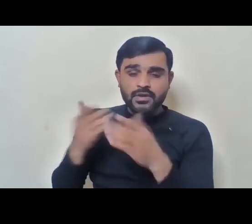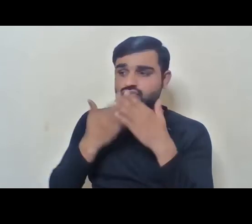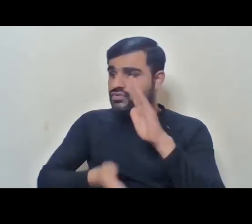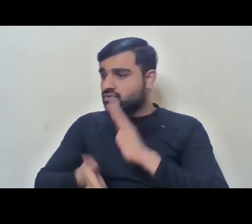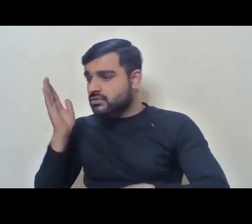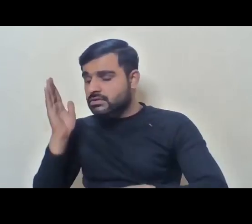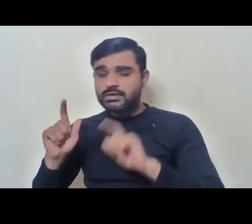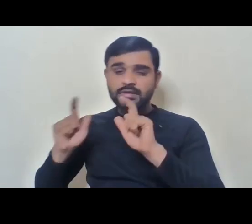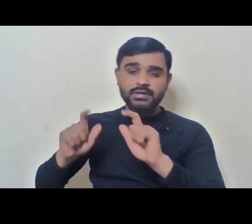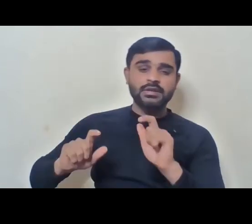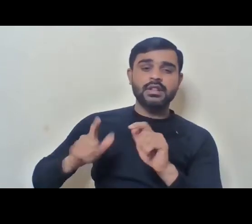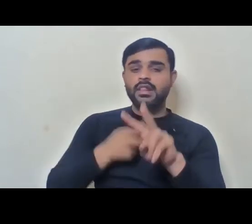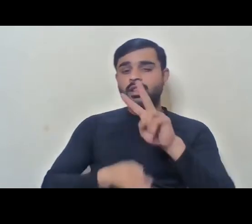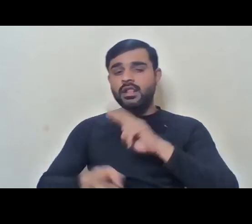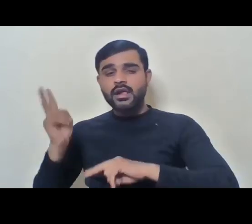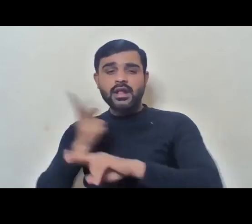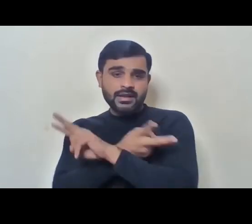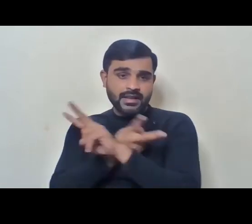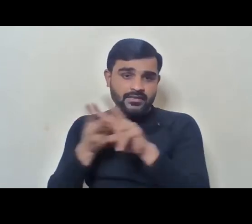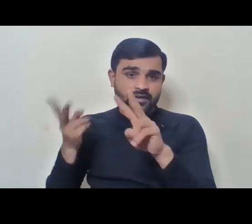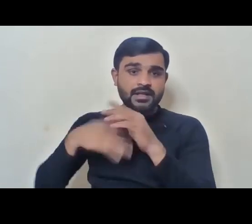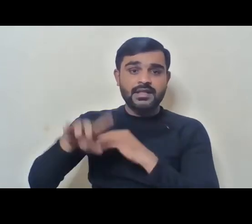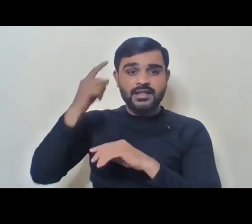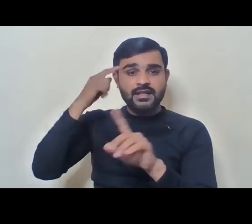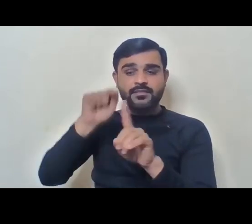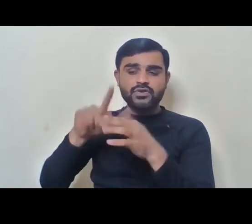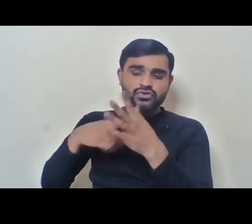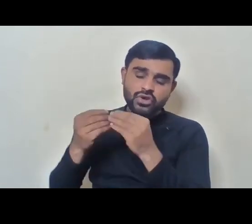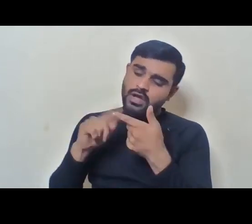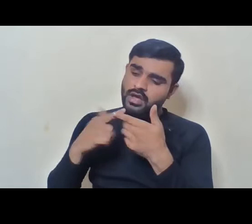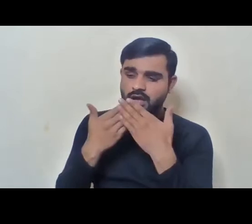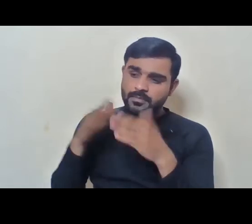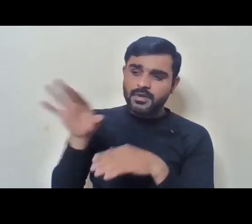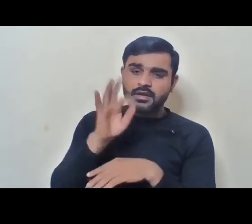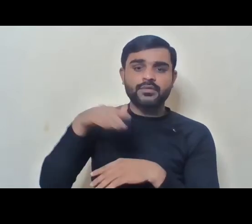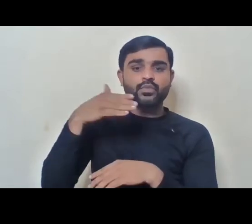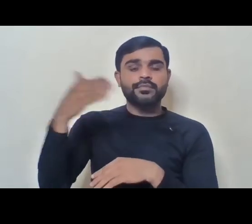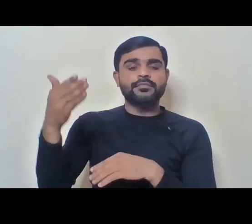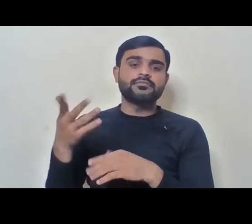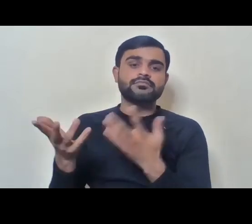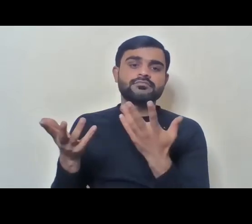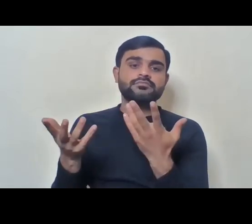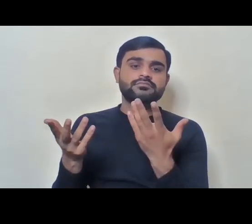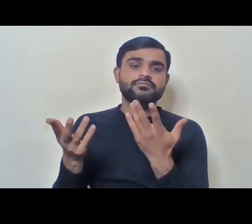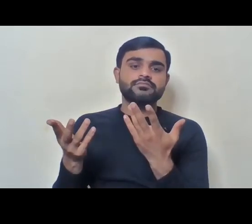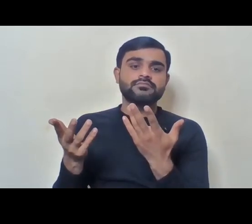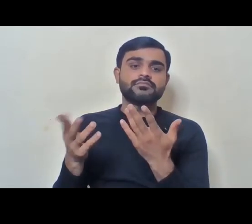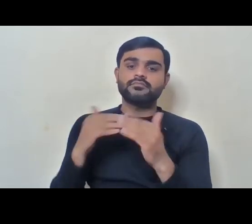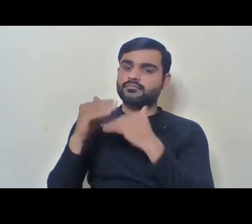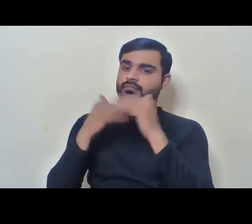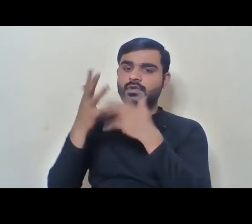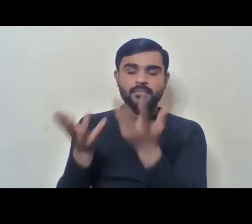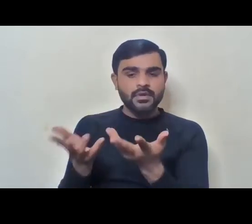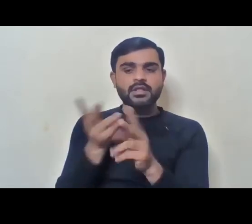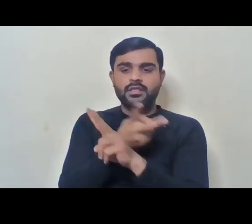Some are carried in the labs with the only intention that you will get a qualification. And after that, you will be you will get developed and you